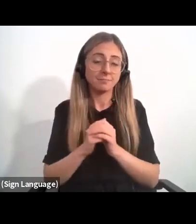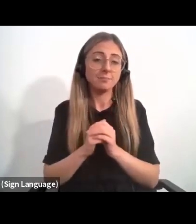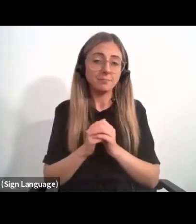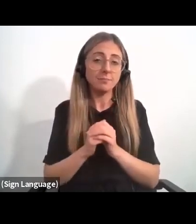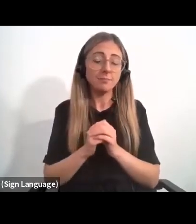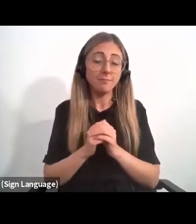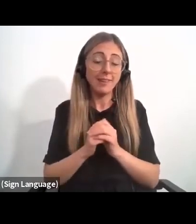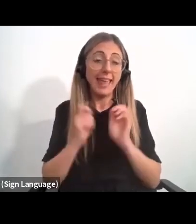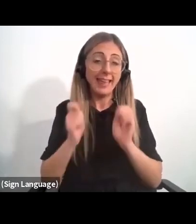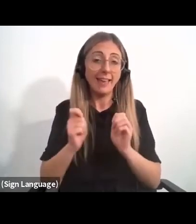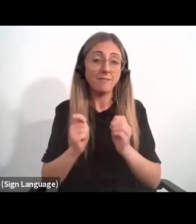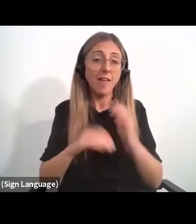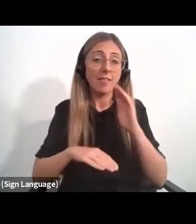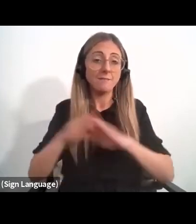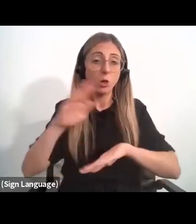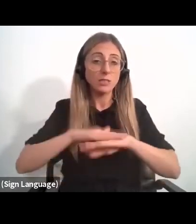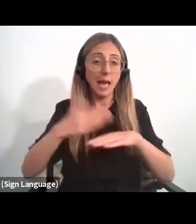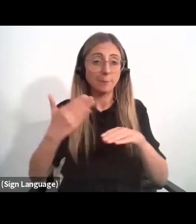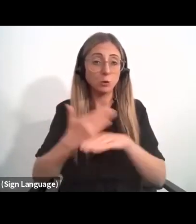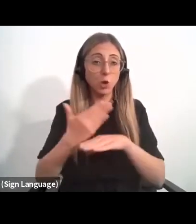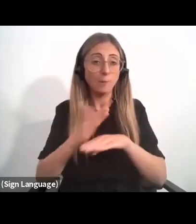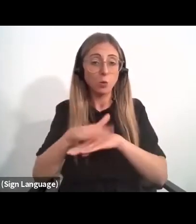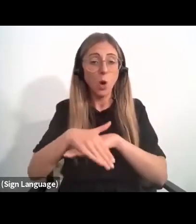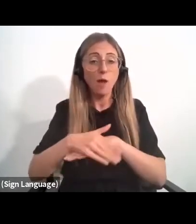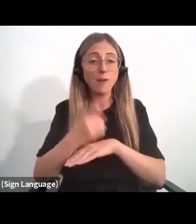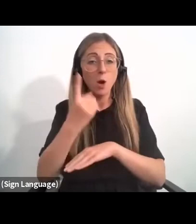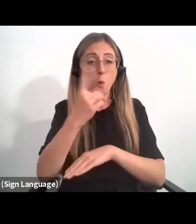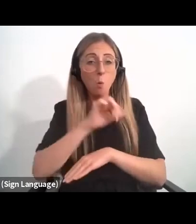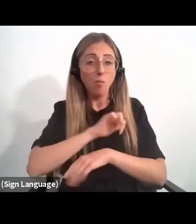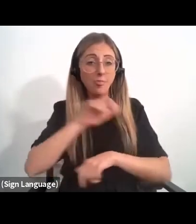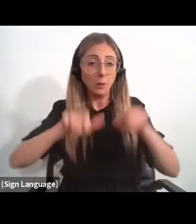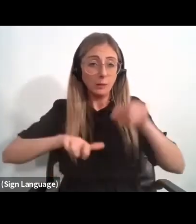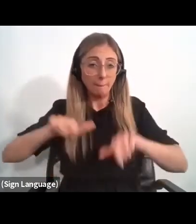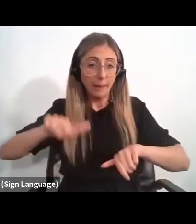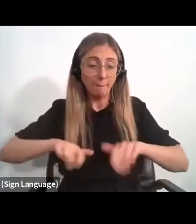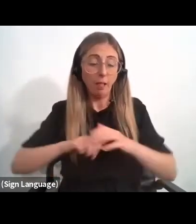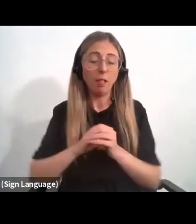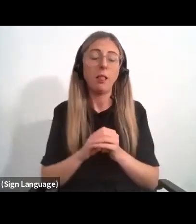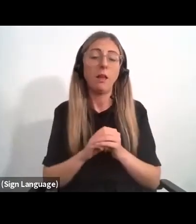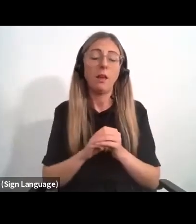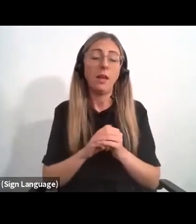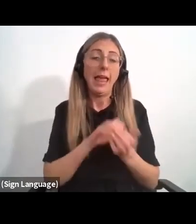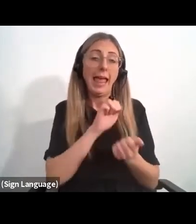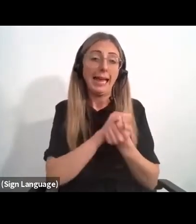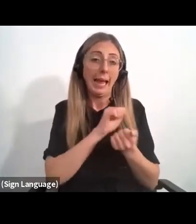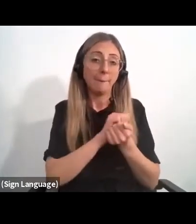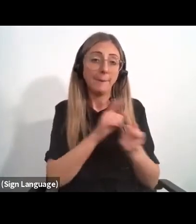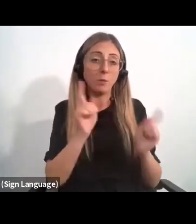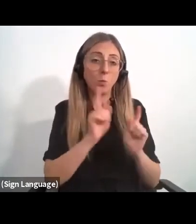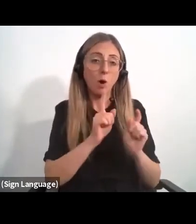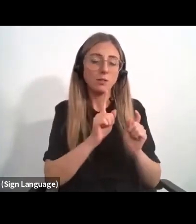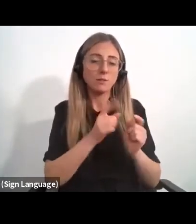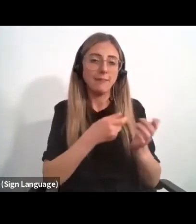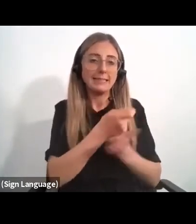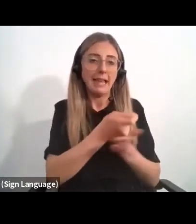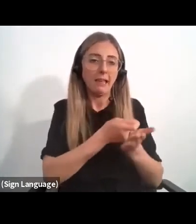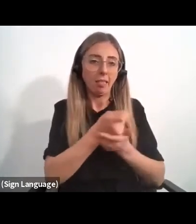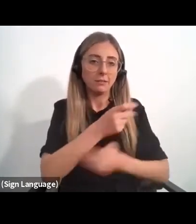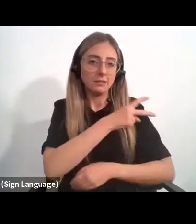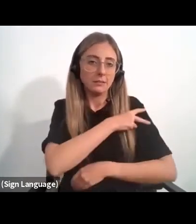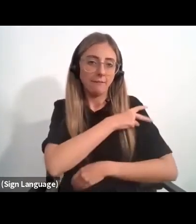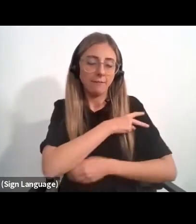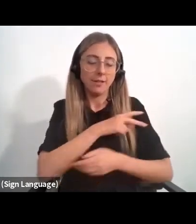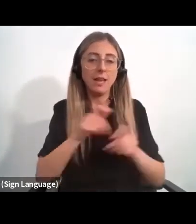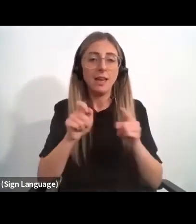-time jobs to over 1,000 people and retaining over 1,500 sales agents. So,